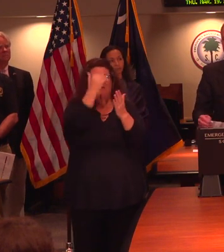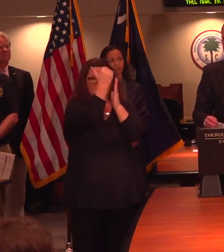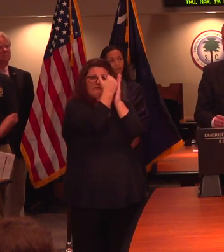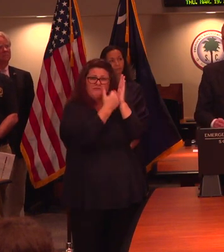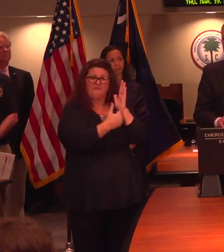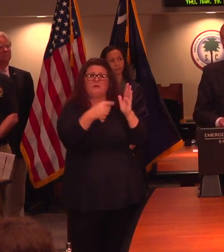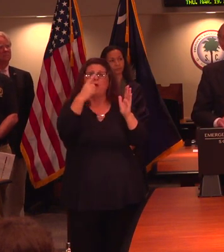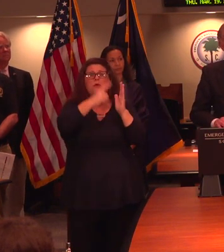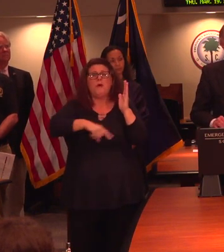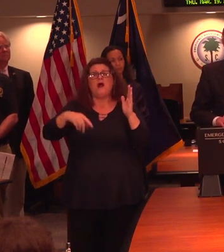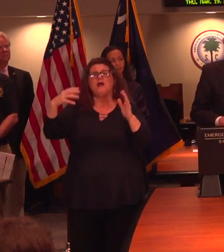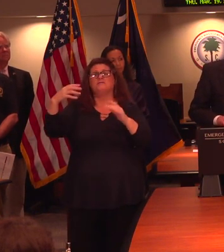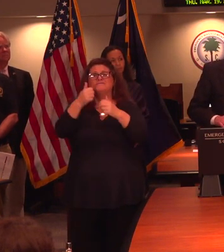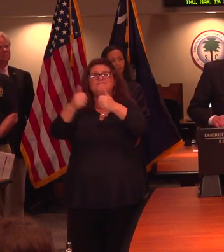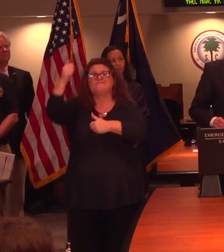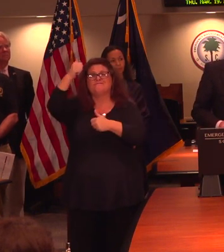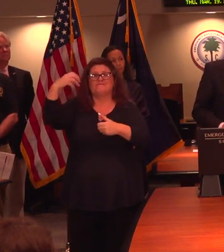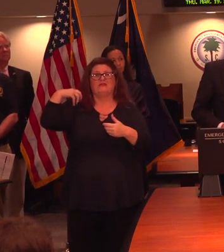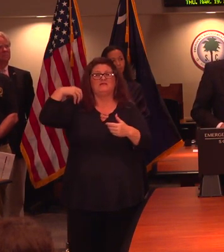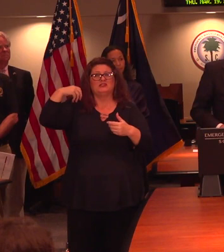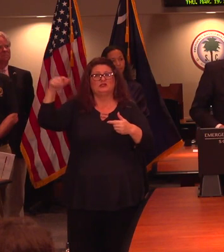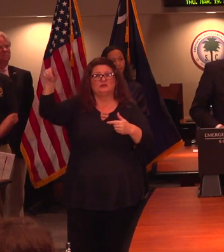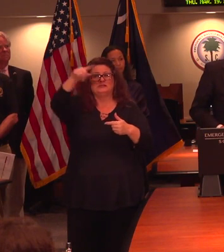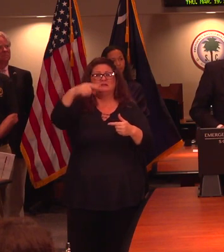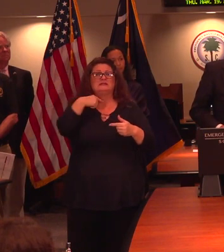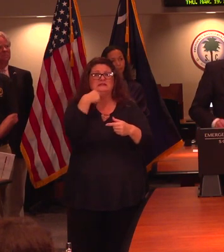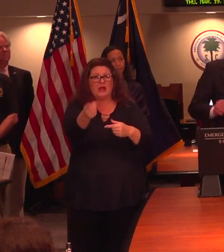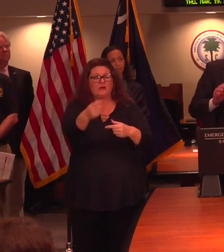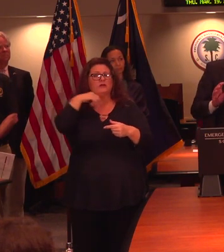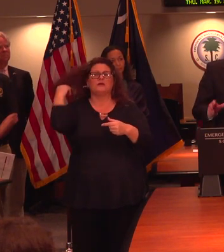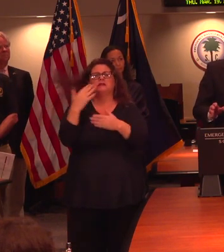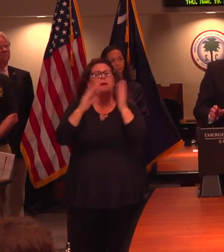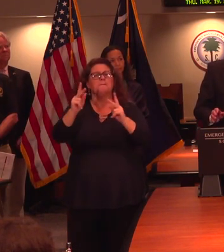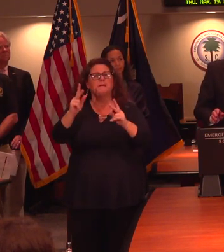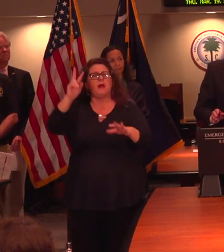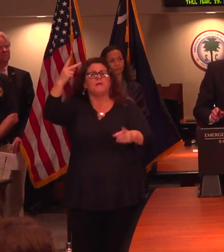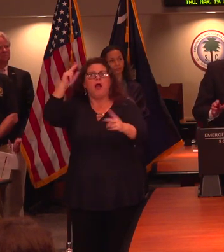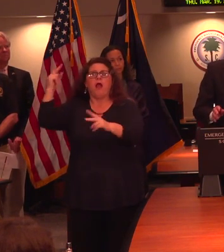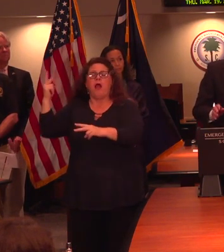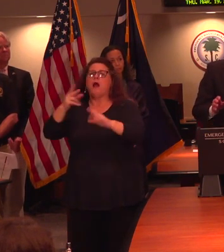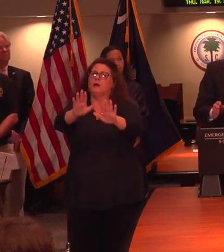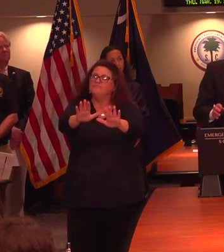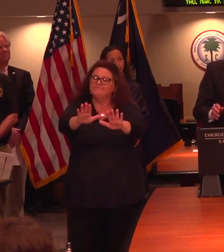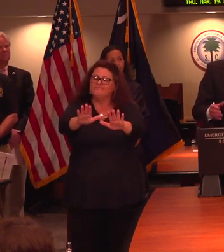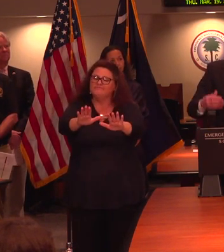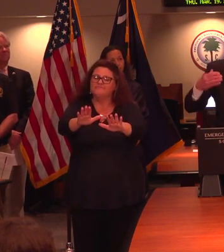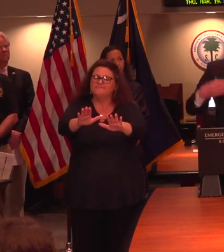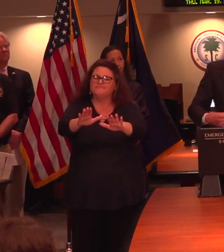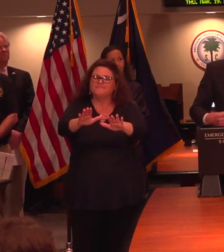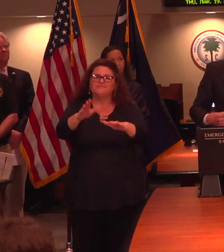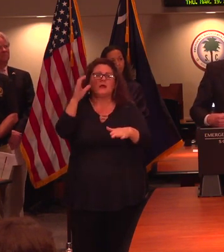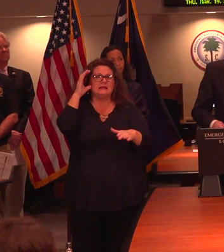official sources. There's a lot of misinformation going around, and it's scaring people. It's not necessary to do that. Listen to the official